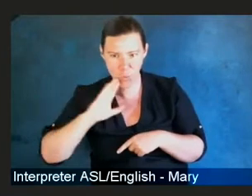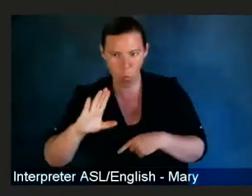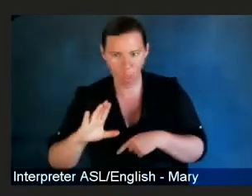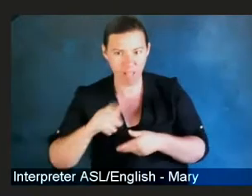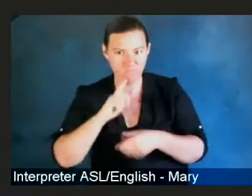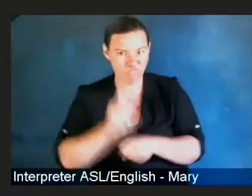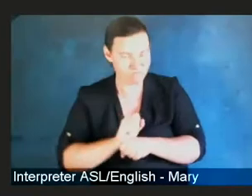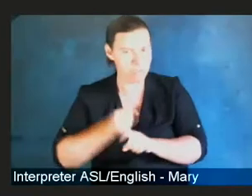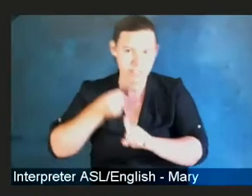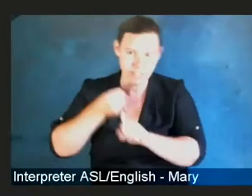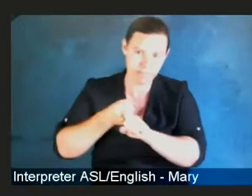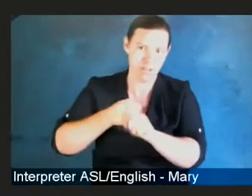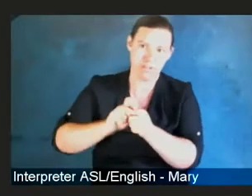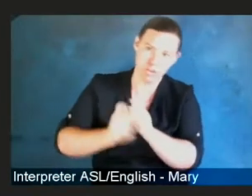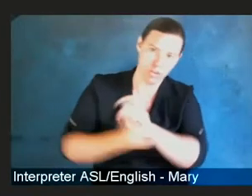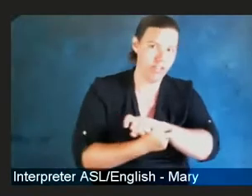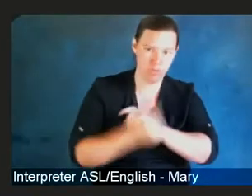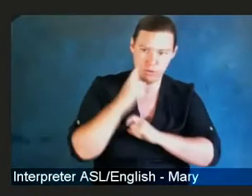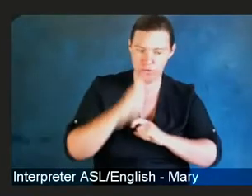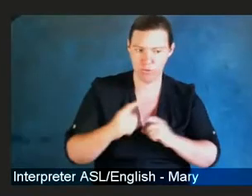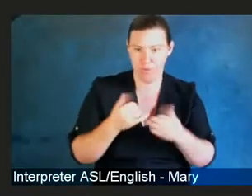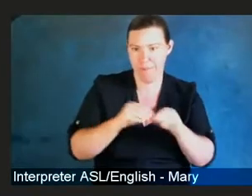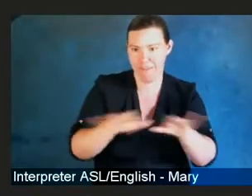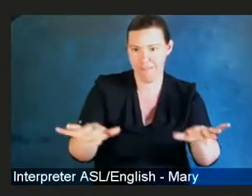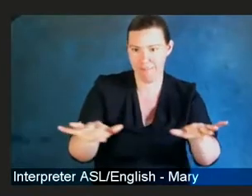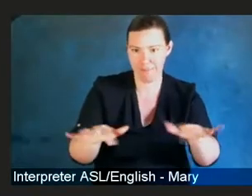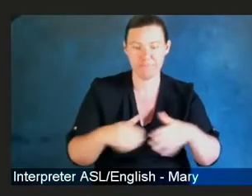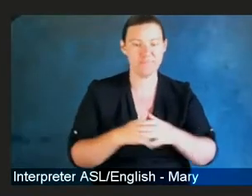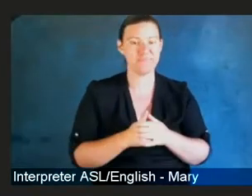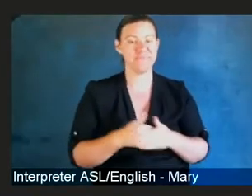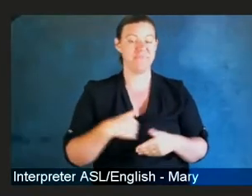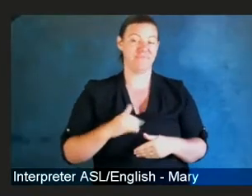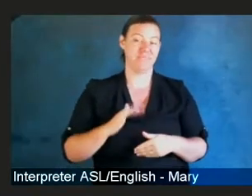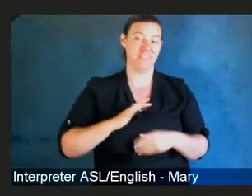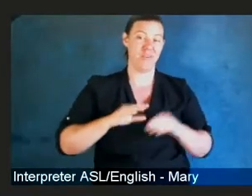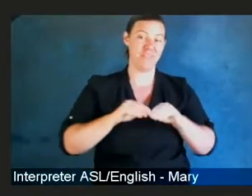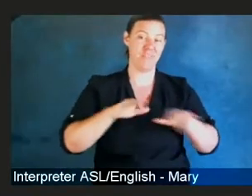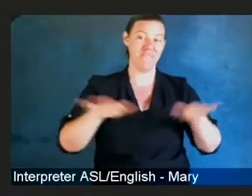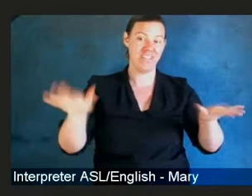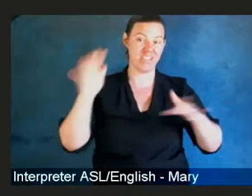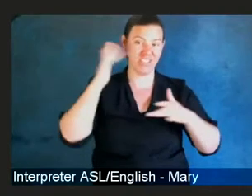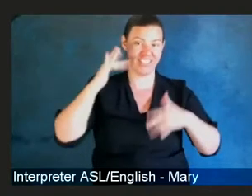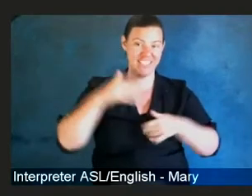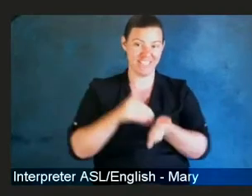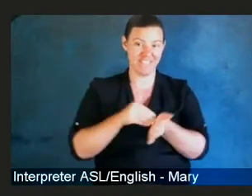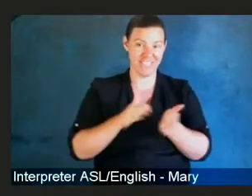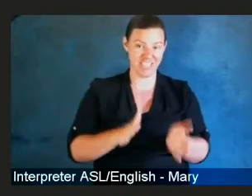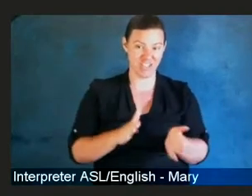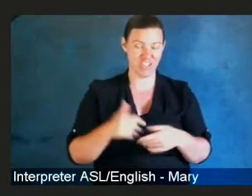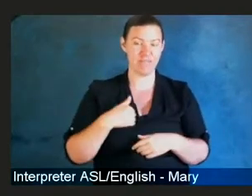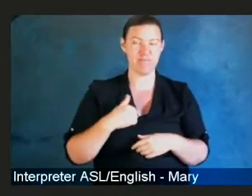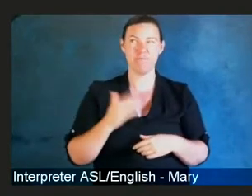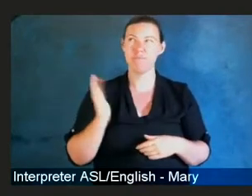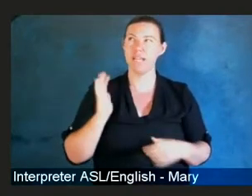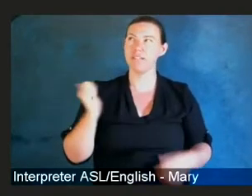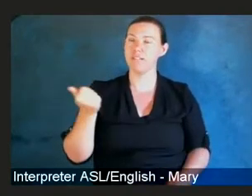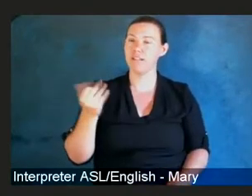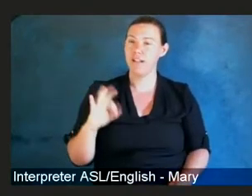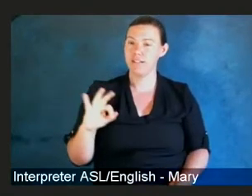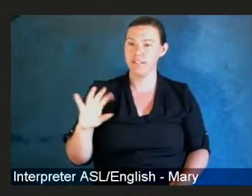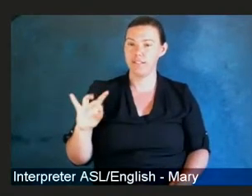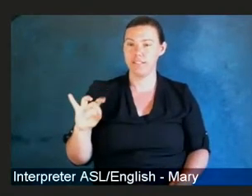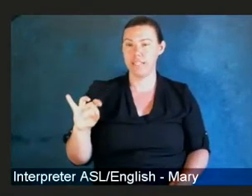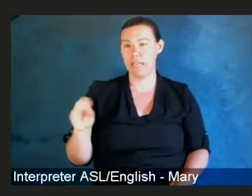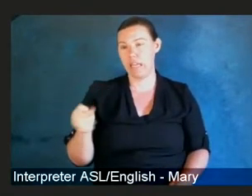As an infectious disease physician, in the late 80s, I was involved in the University of Washington